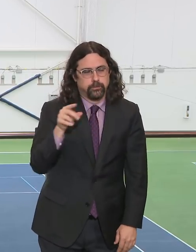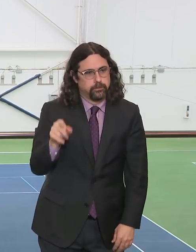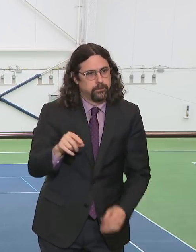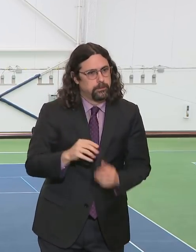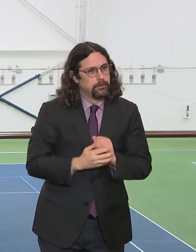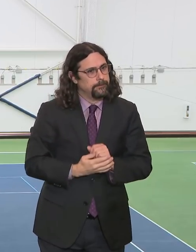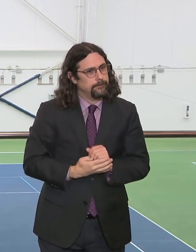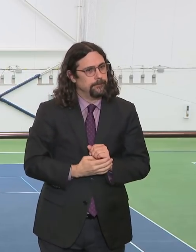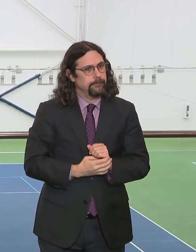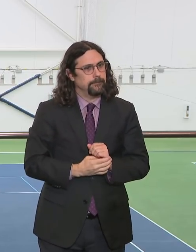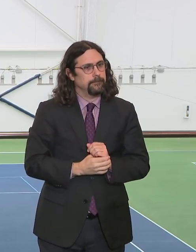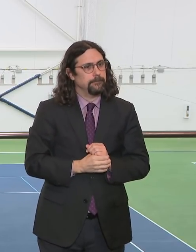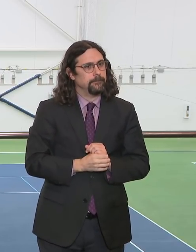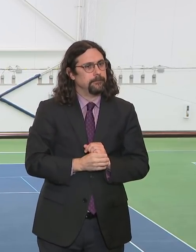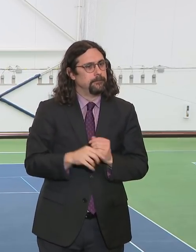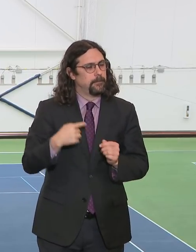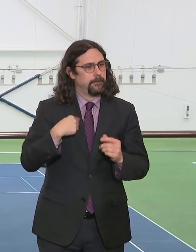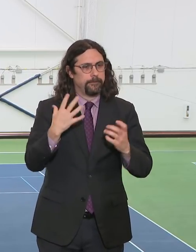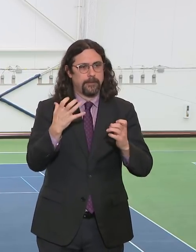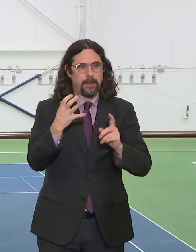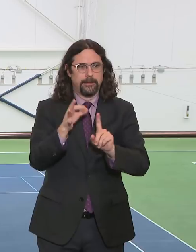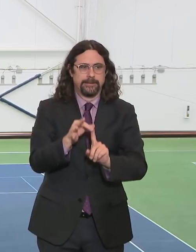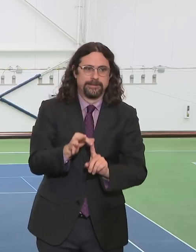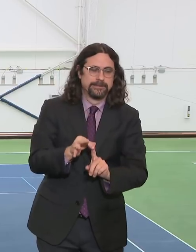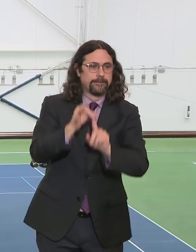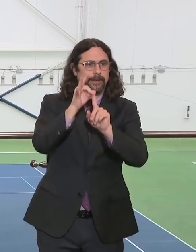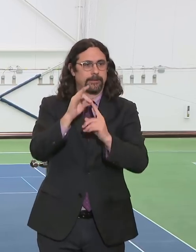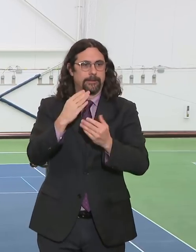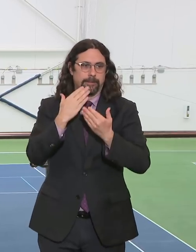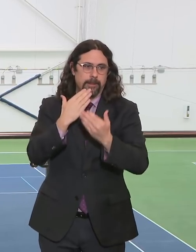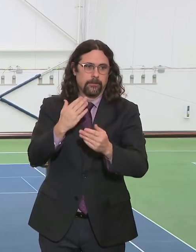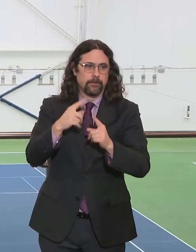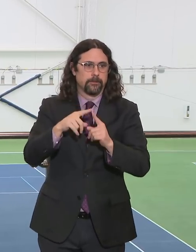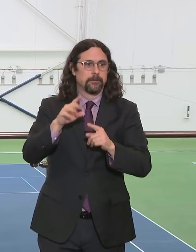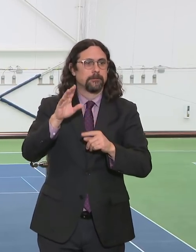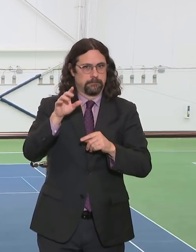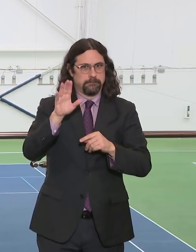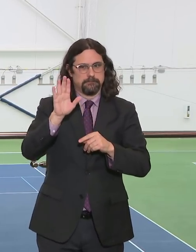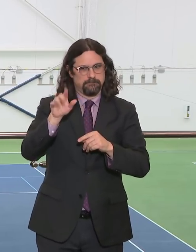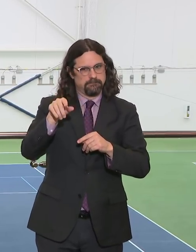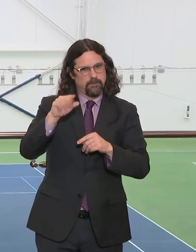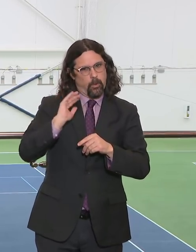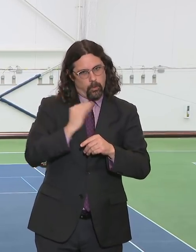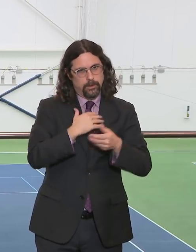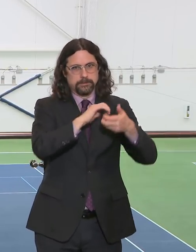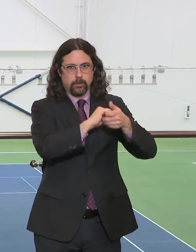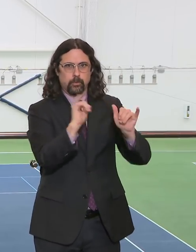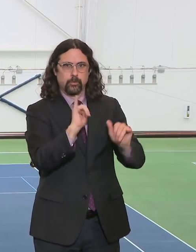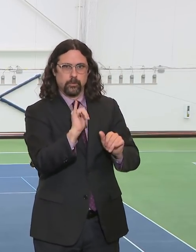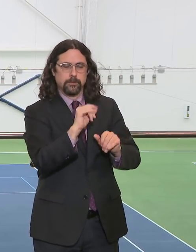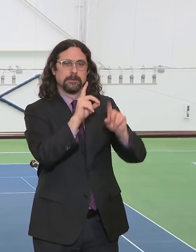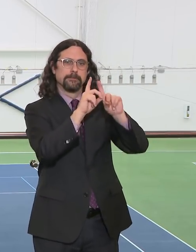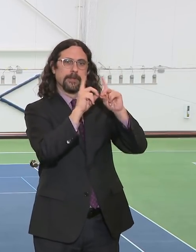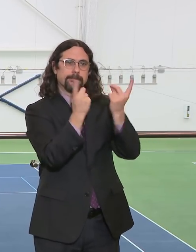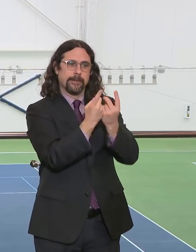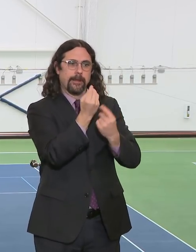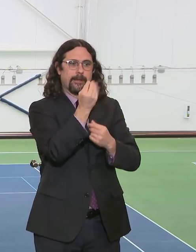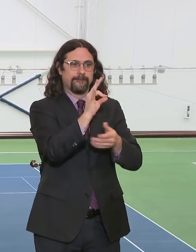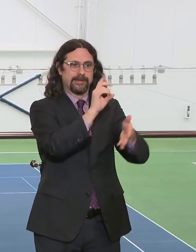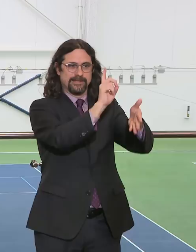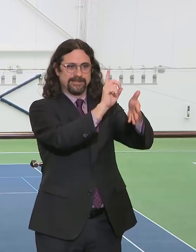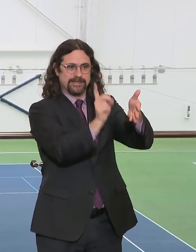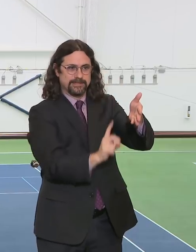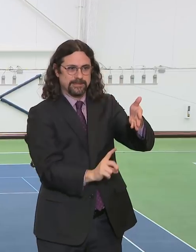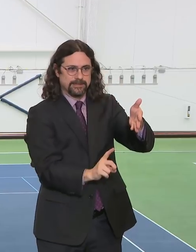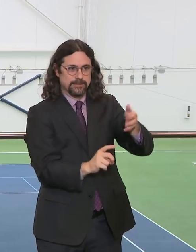of Design and Construction of the City, who do amazing work, and they can do it very quick. So thank you to Jamie Torres